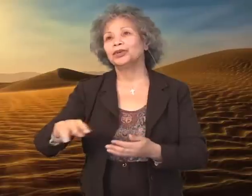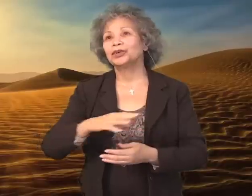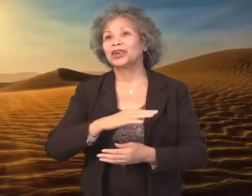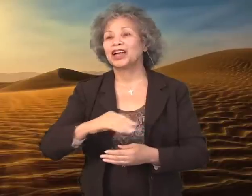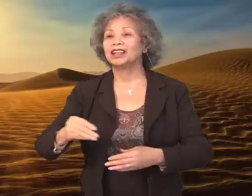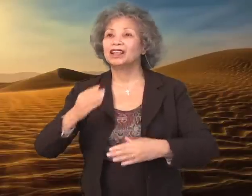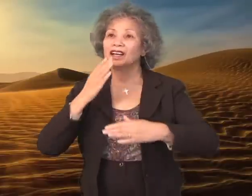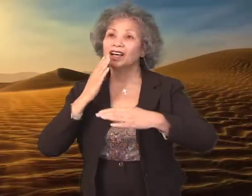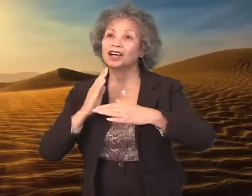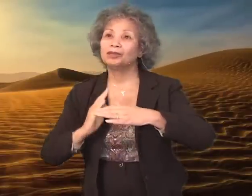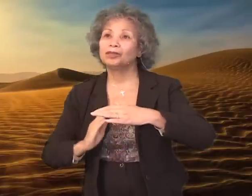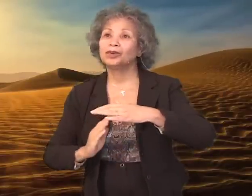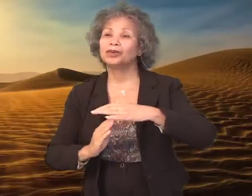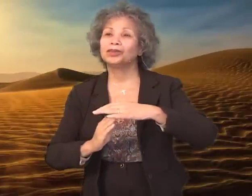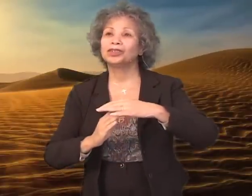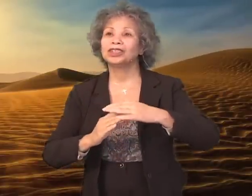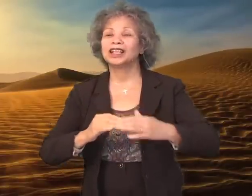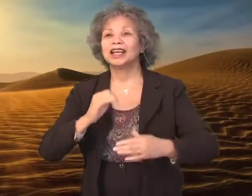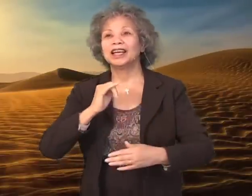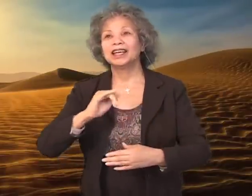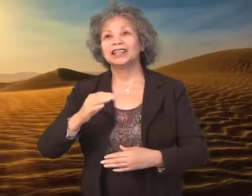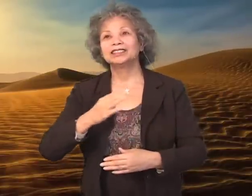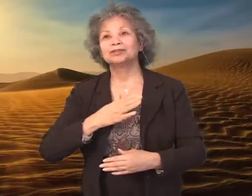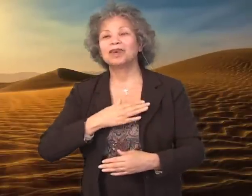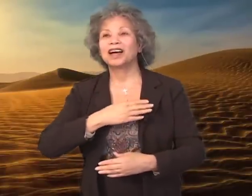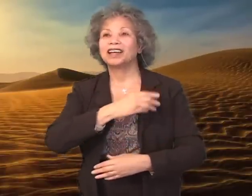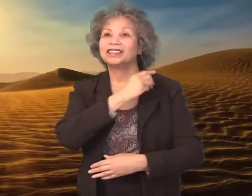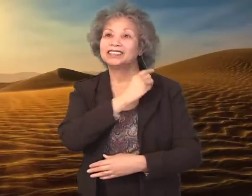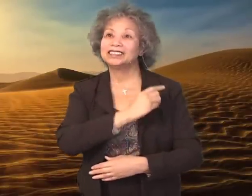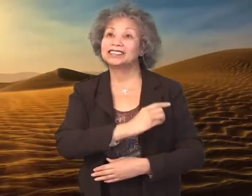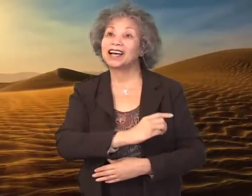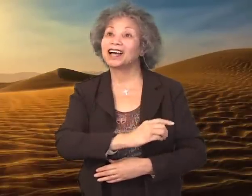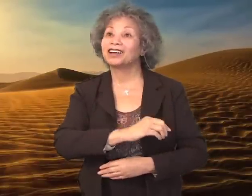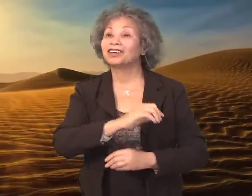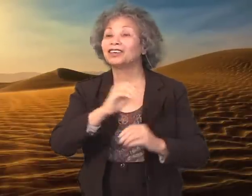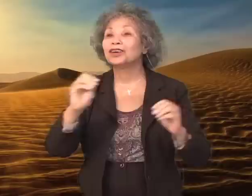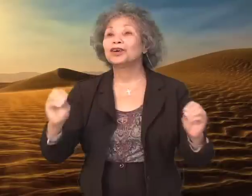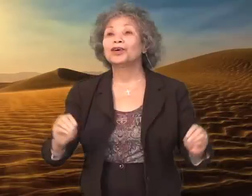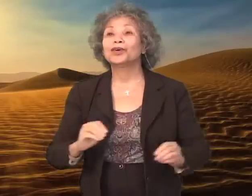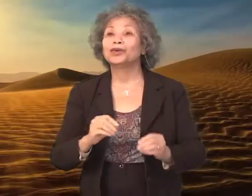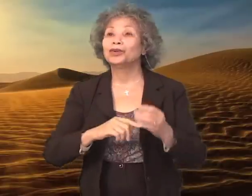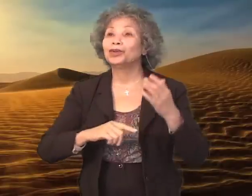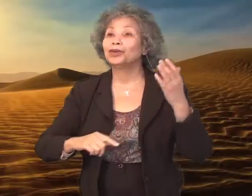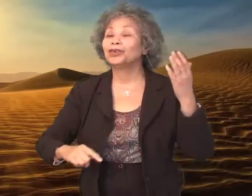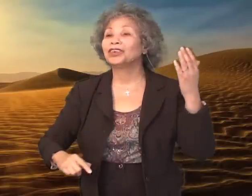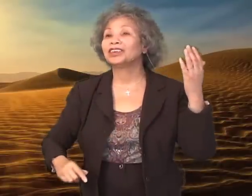and humble, is my desire, O Lord.